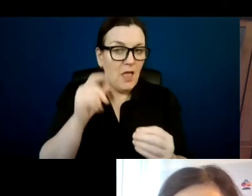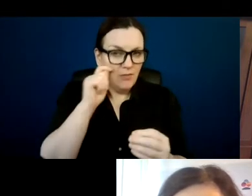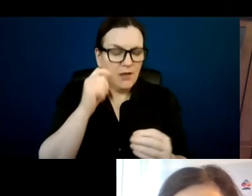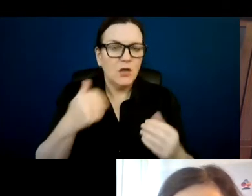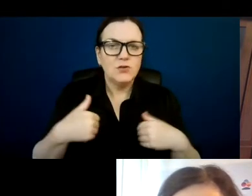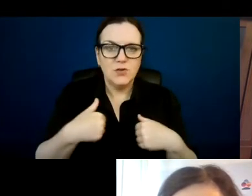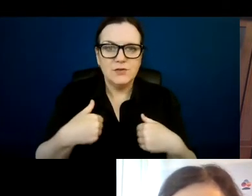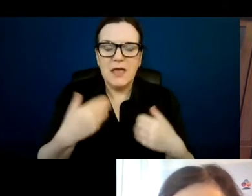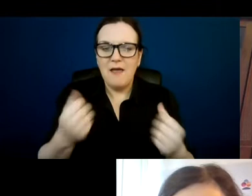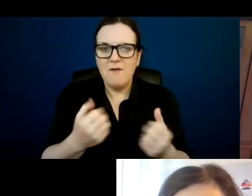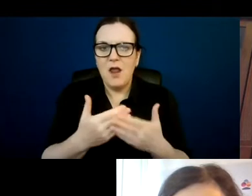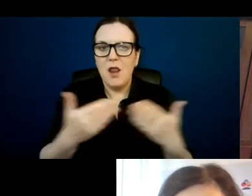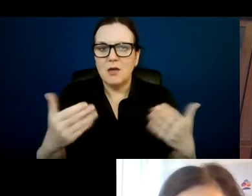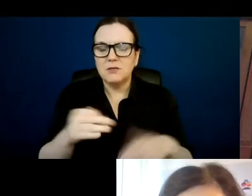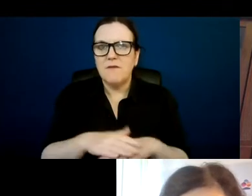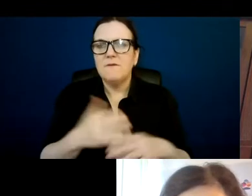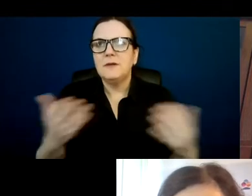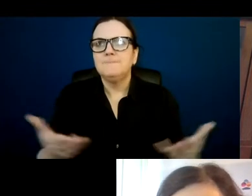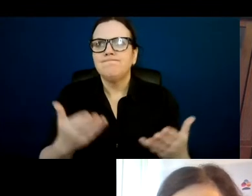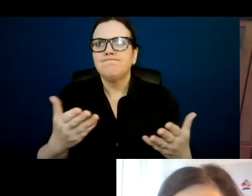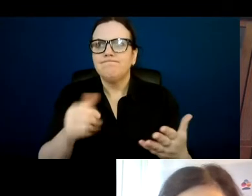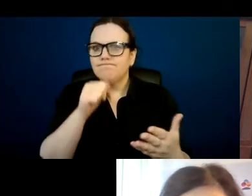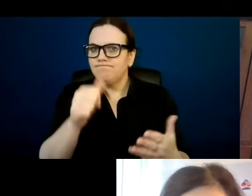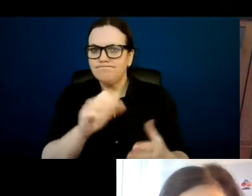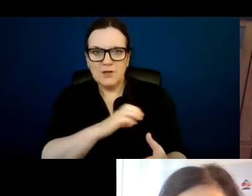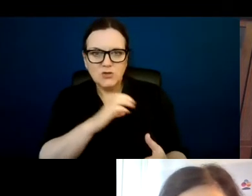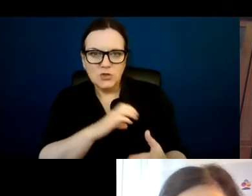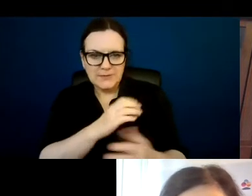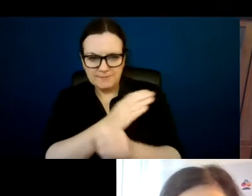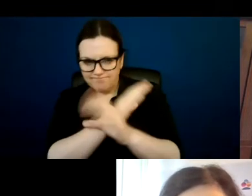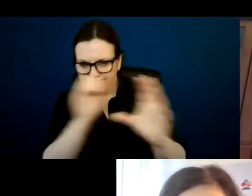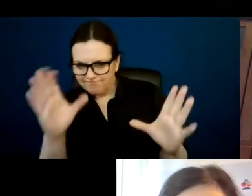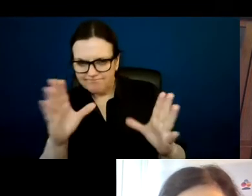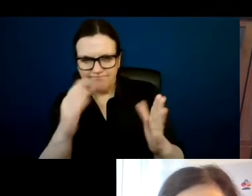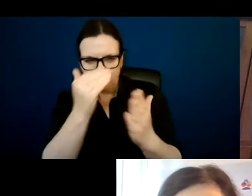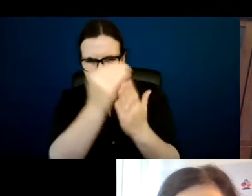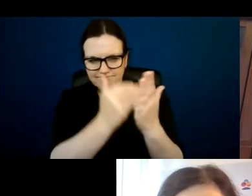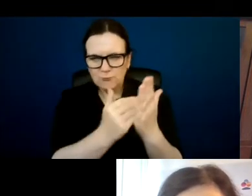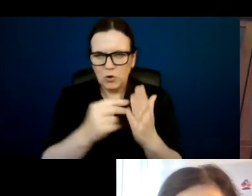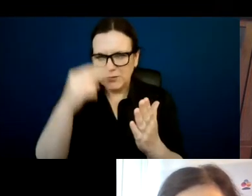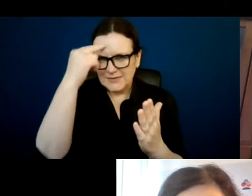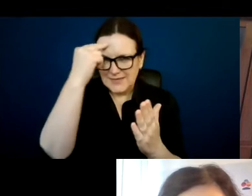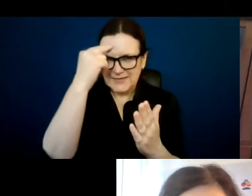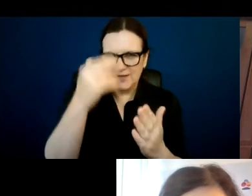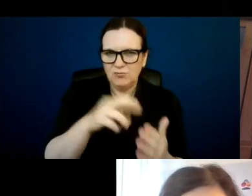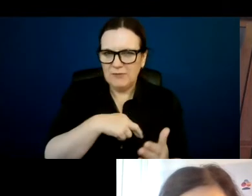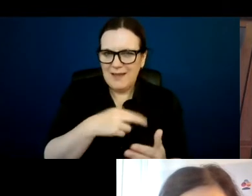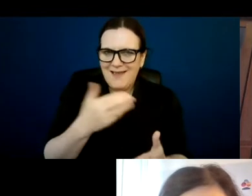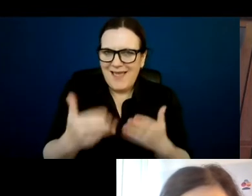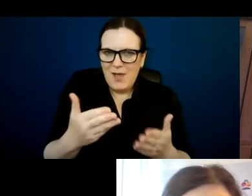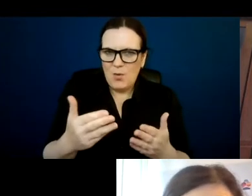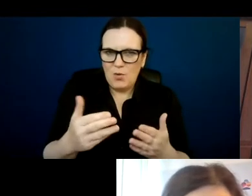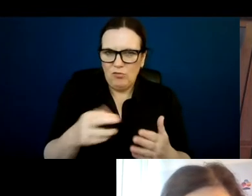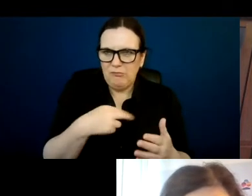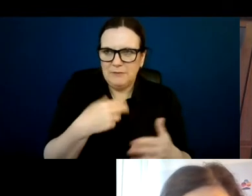there is still a lot of lack of certainty, lack of understanding and lack of a real sense of how this is going to